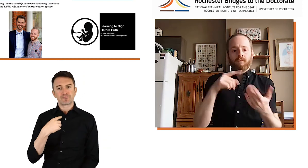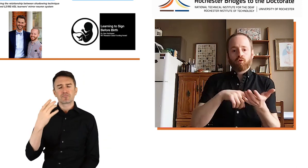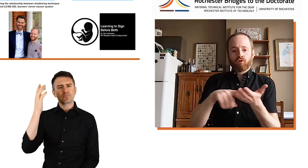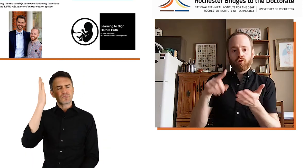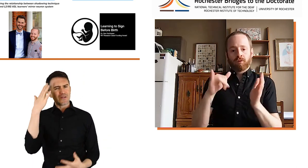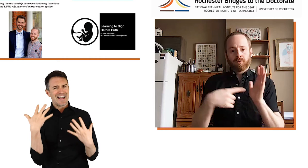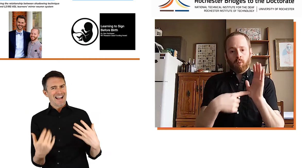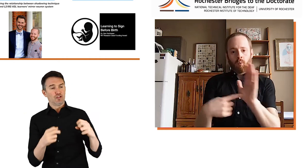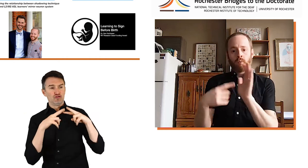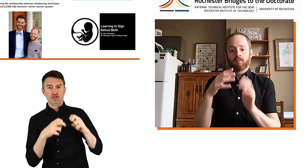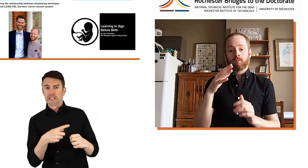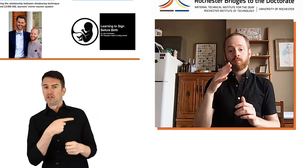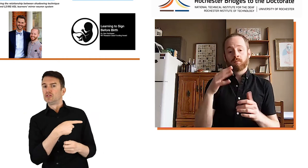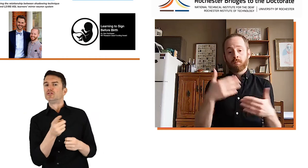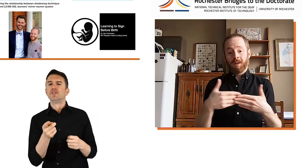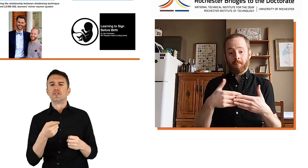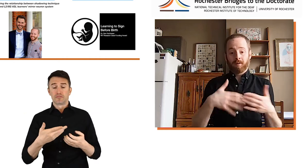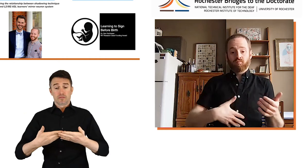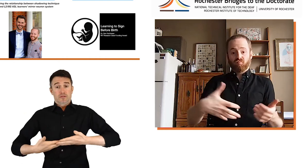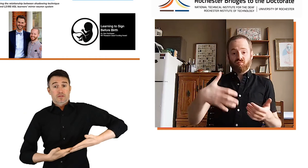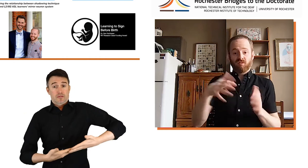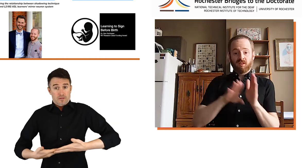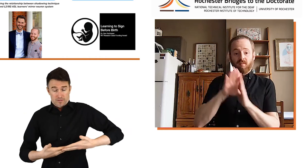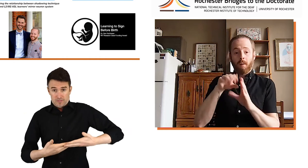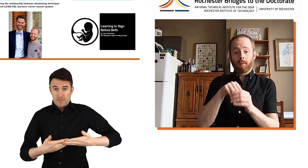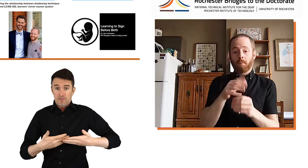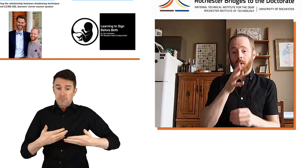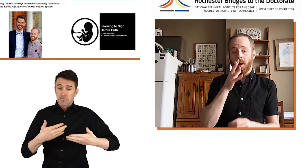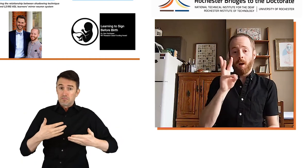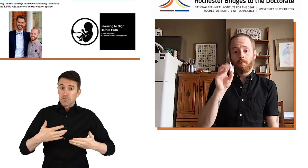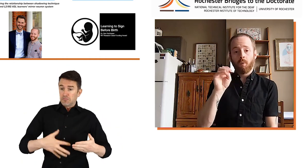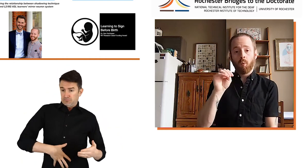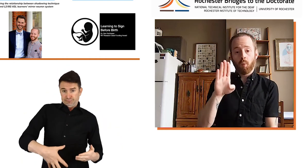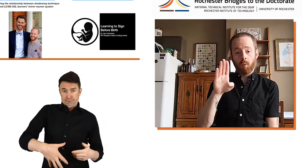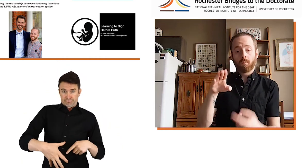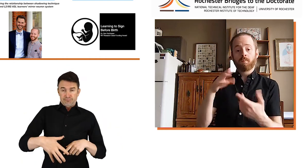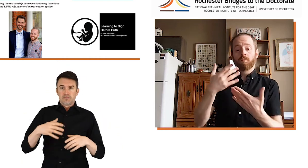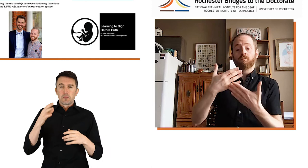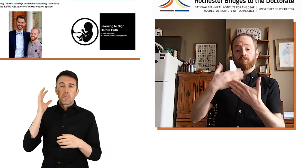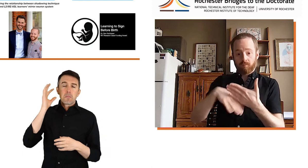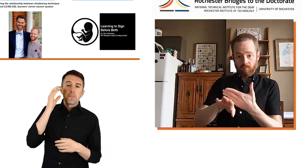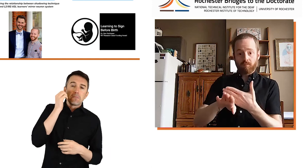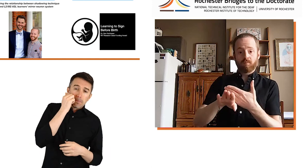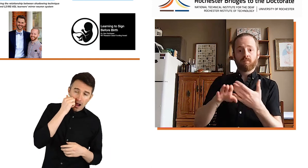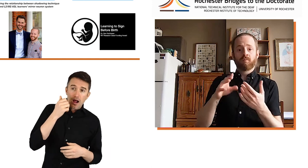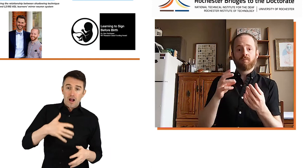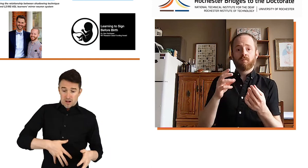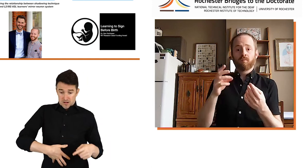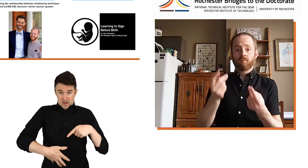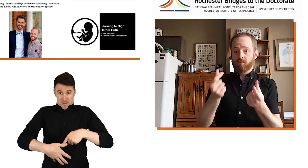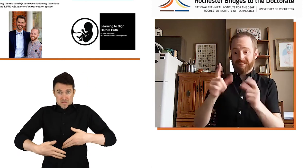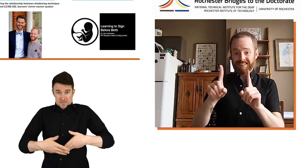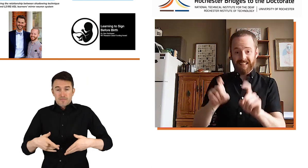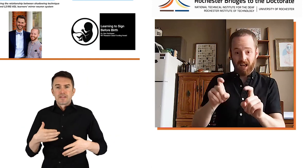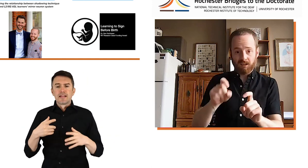So there is research that shows that when infants are developing in their